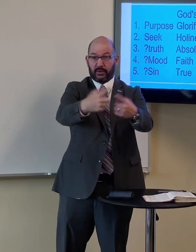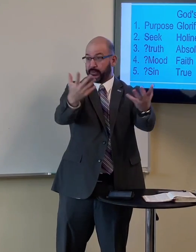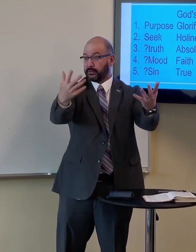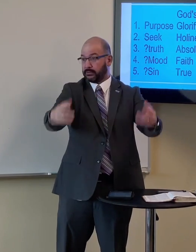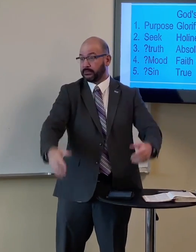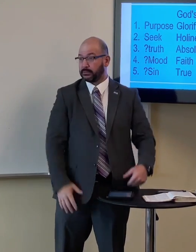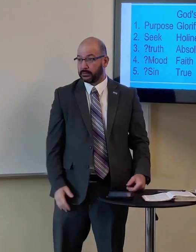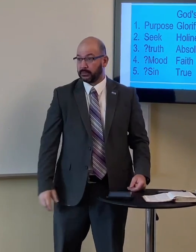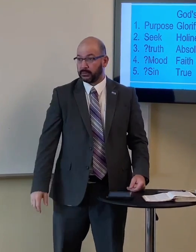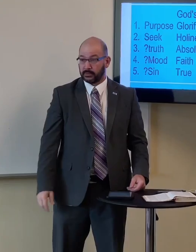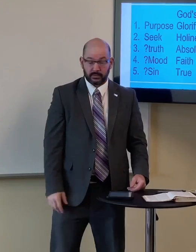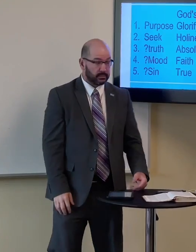That's, there's a conflict there.